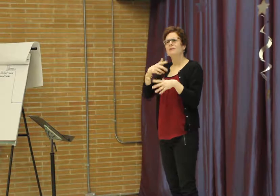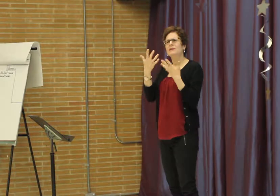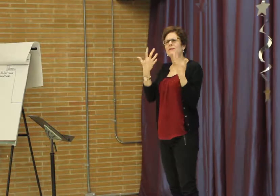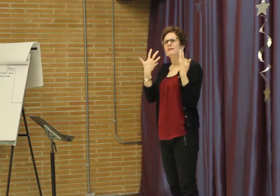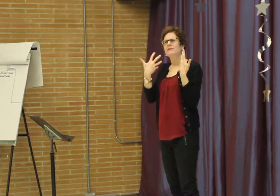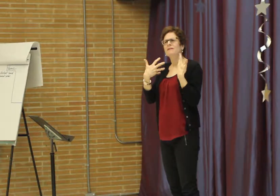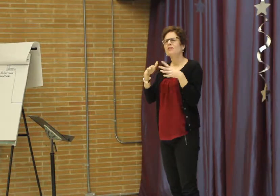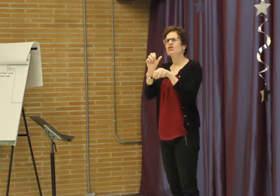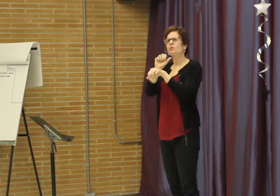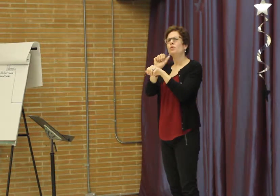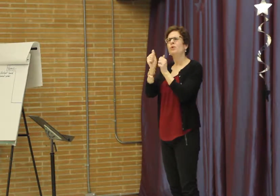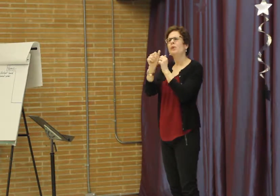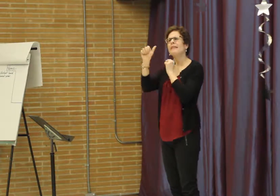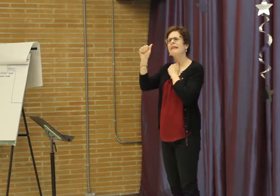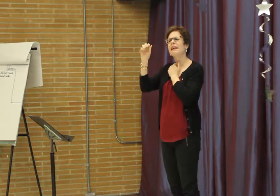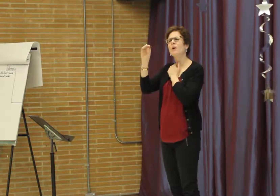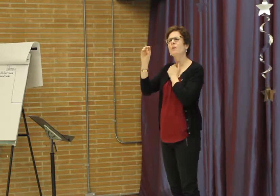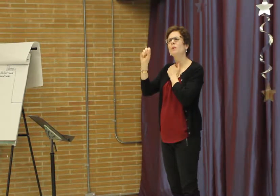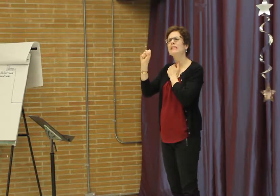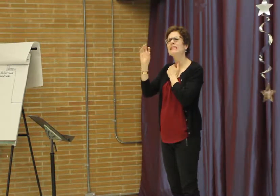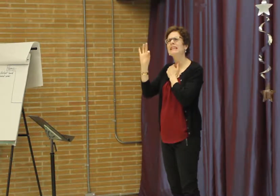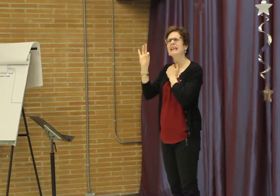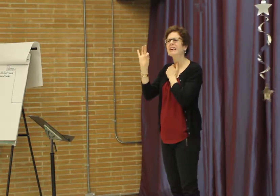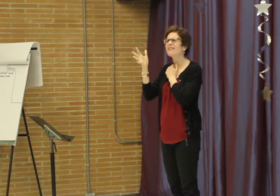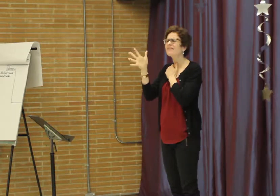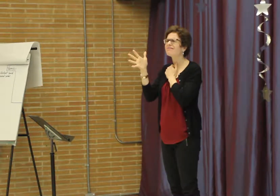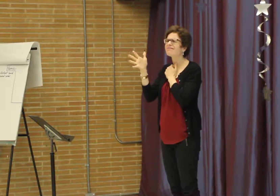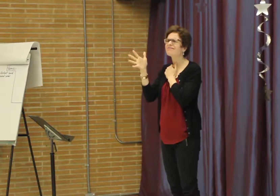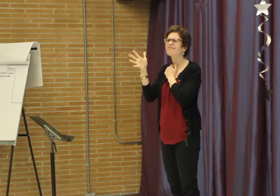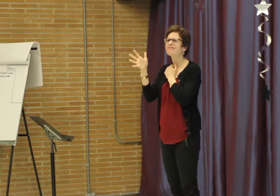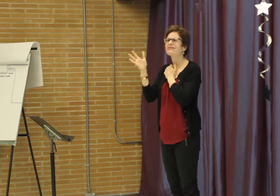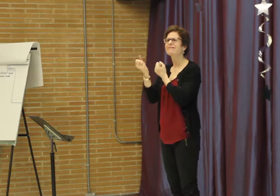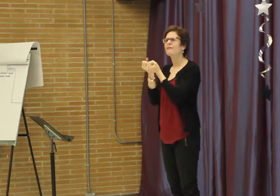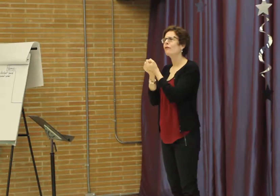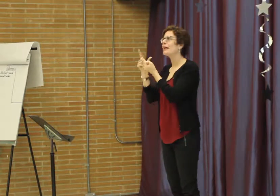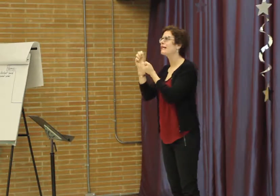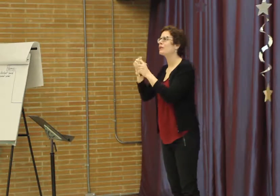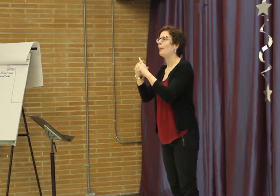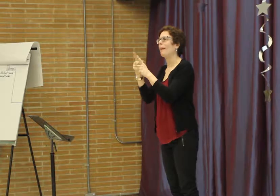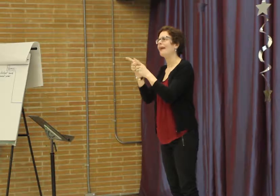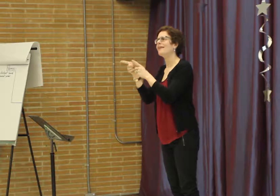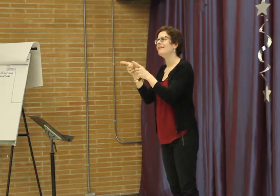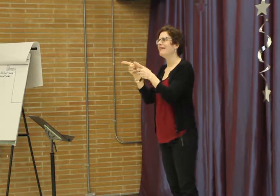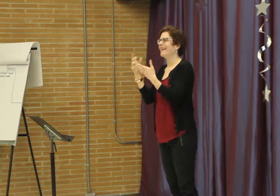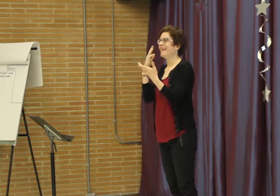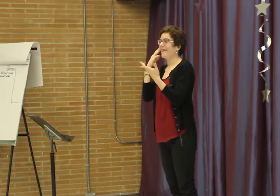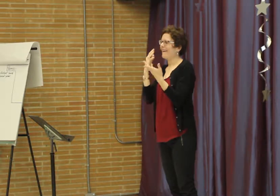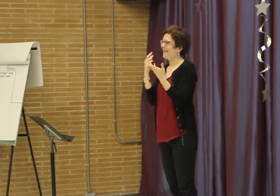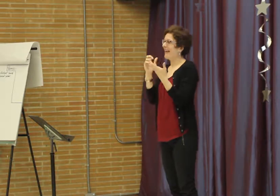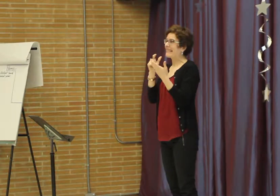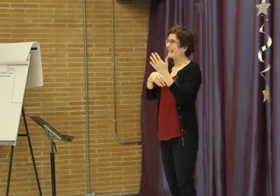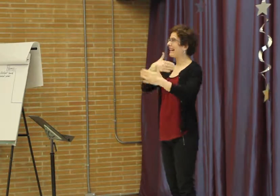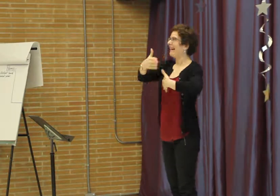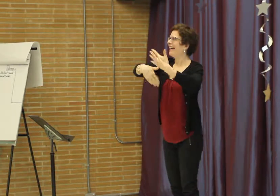for this type of work. I believe they were working with AOSF in some capacity.